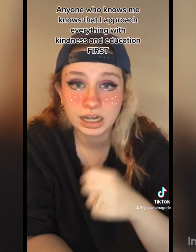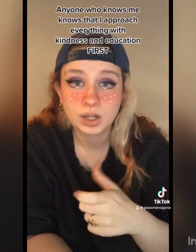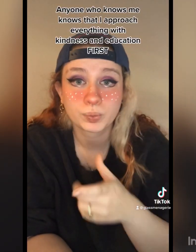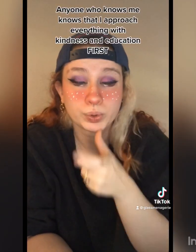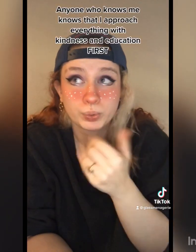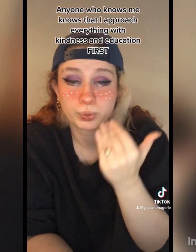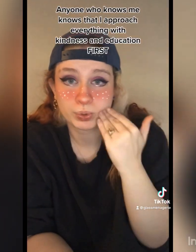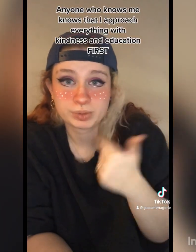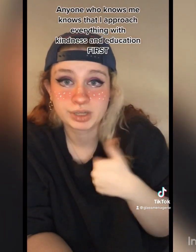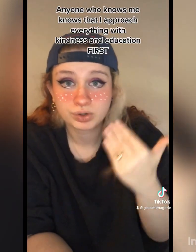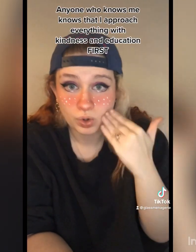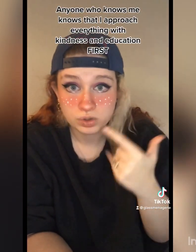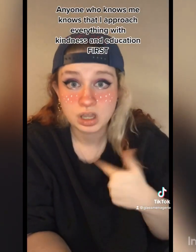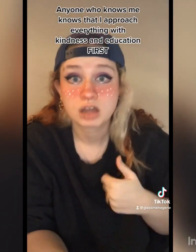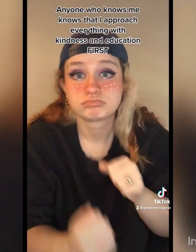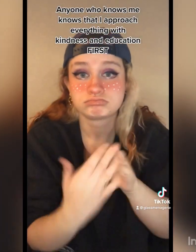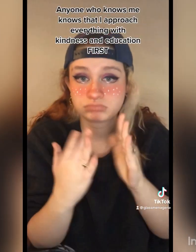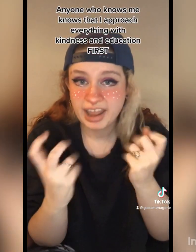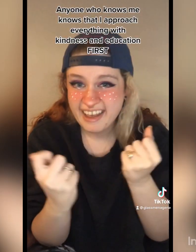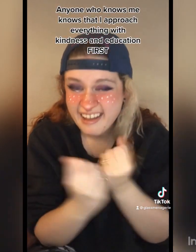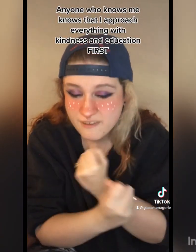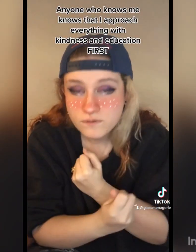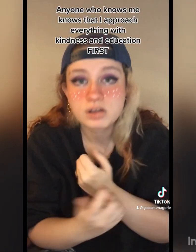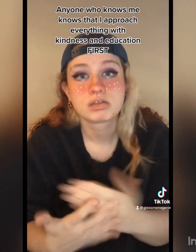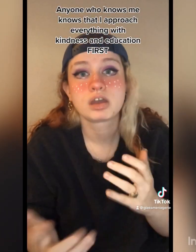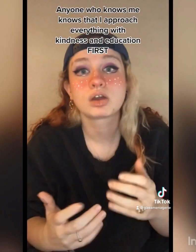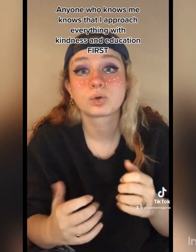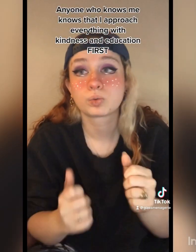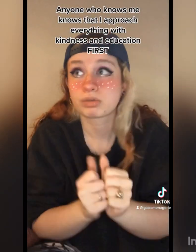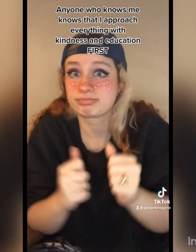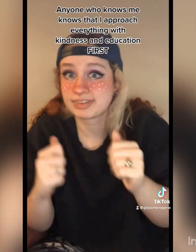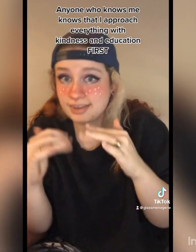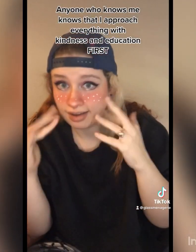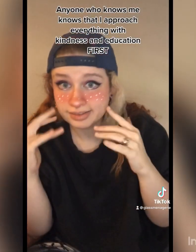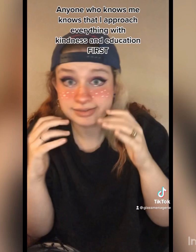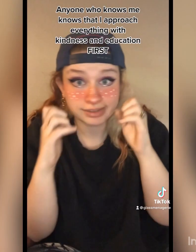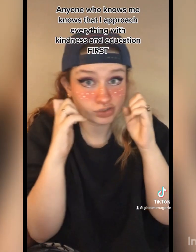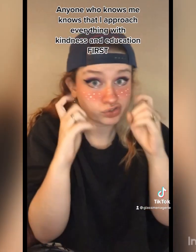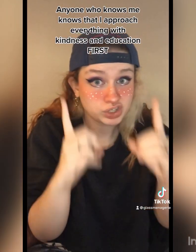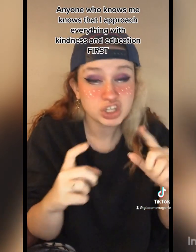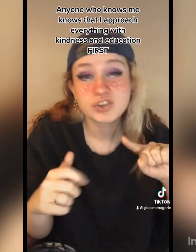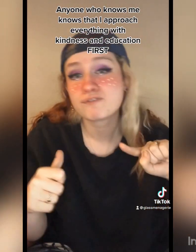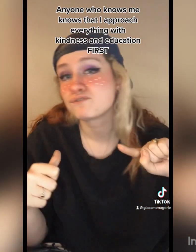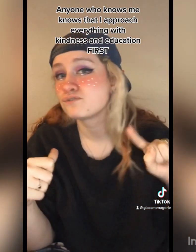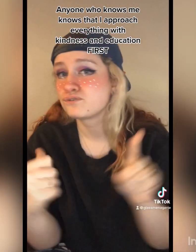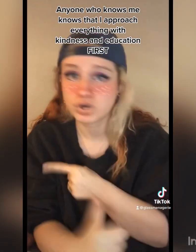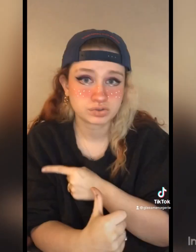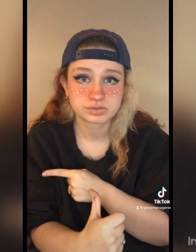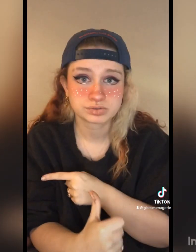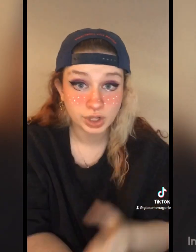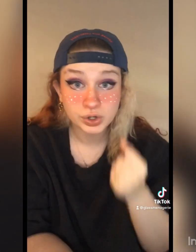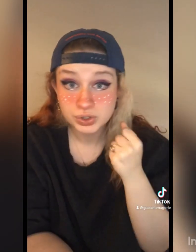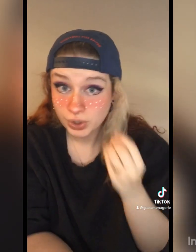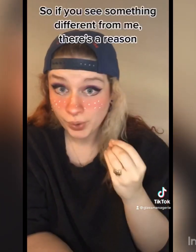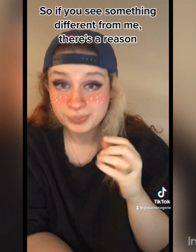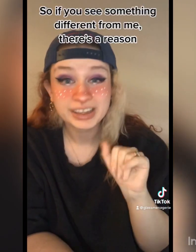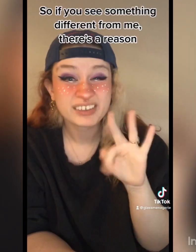Anyone who knows me knows that I approach everything with kindness and education first. So,